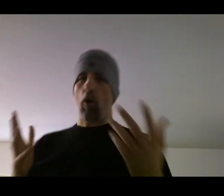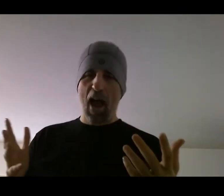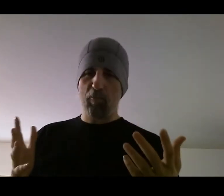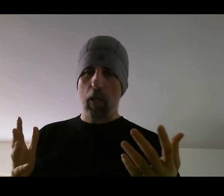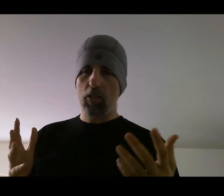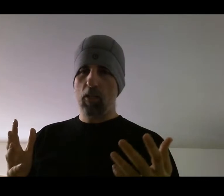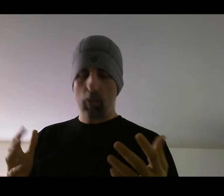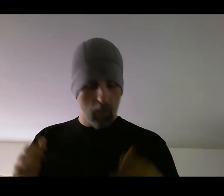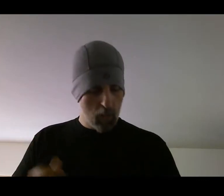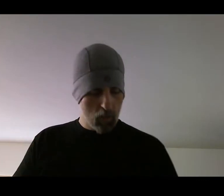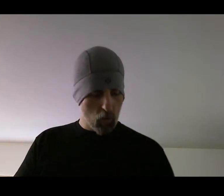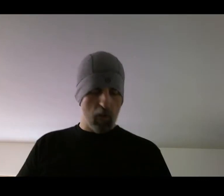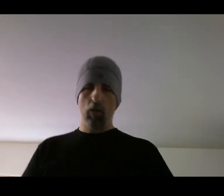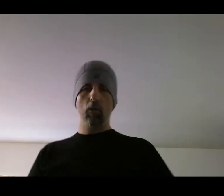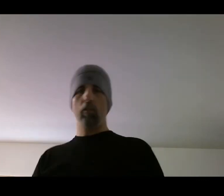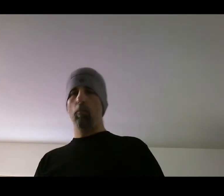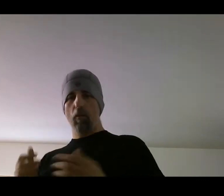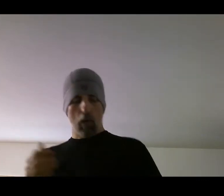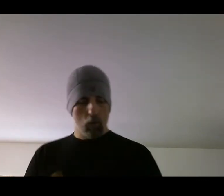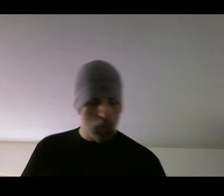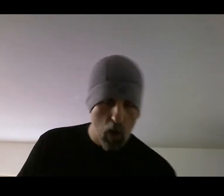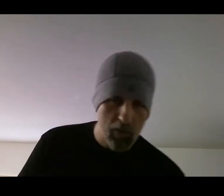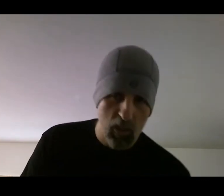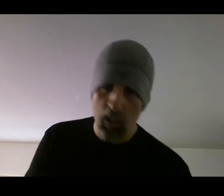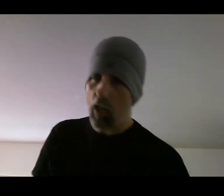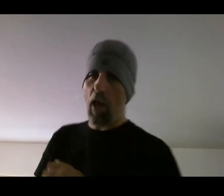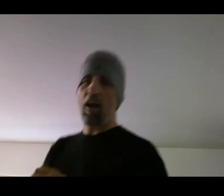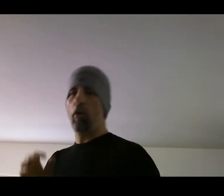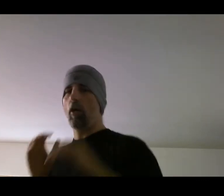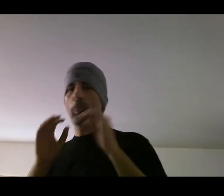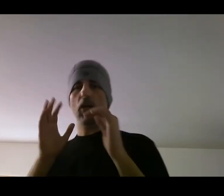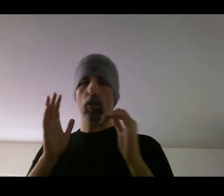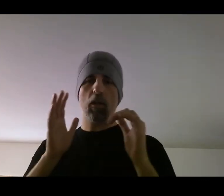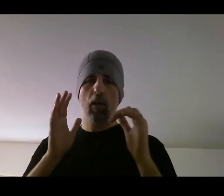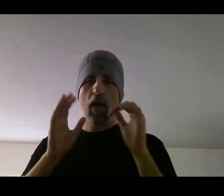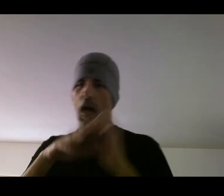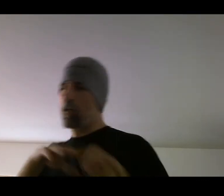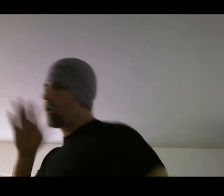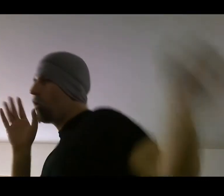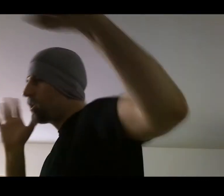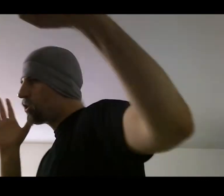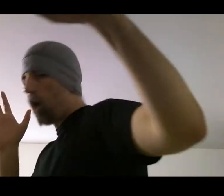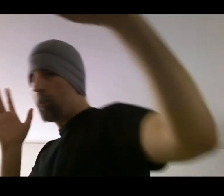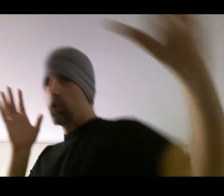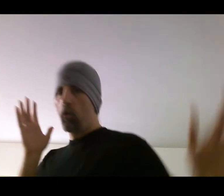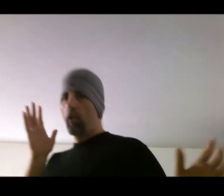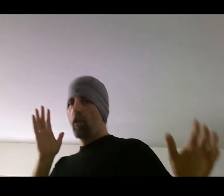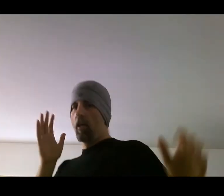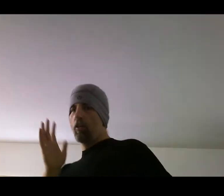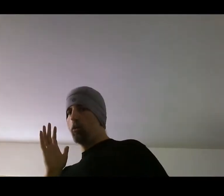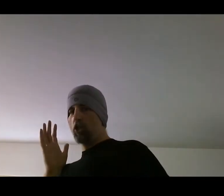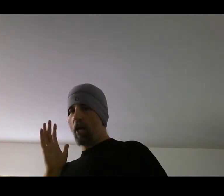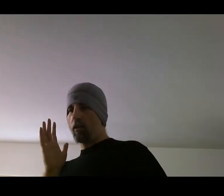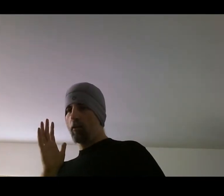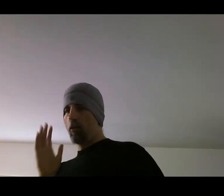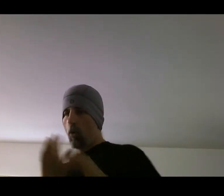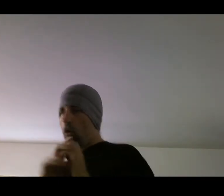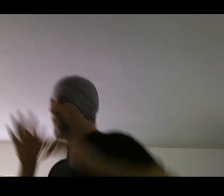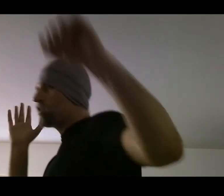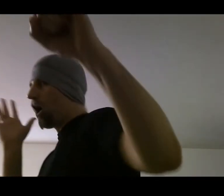half punches. So if I only, if I only rock the stick out halfway on my hook, I can go stop it short and do a check, or I can stop